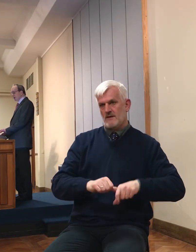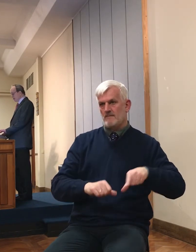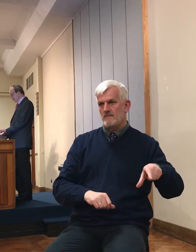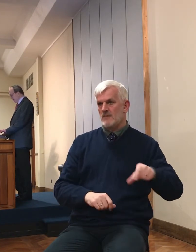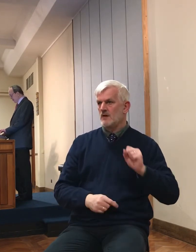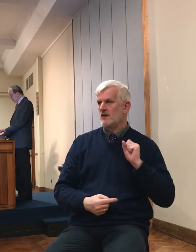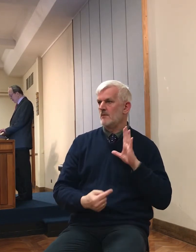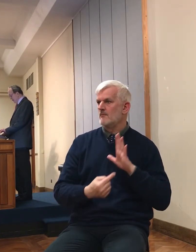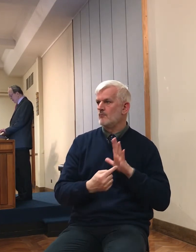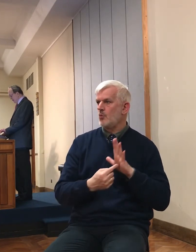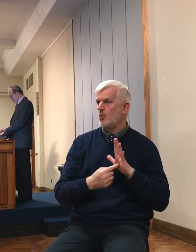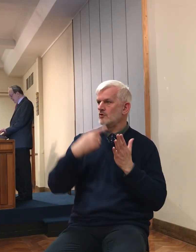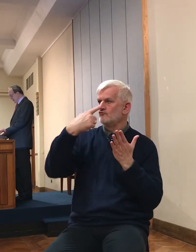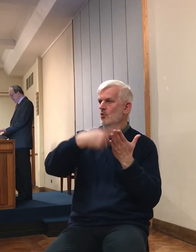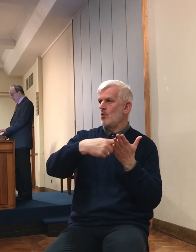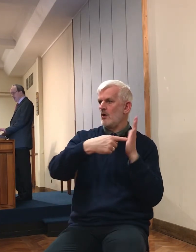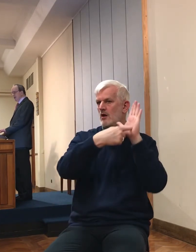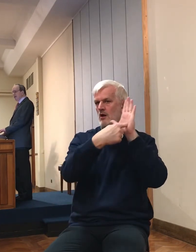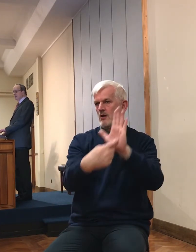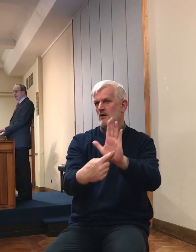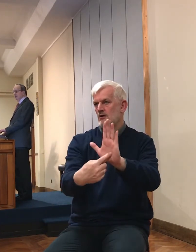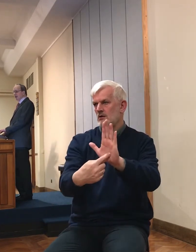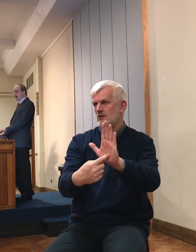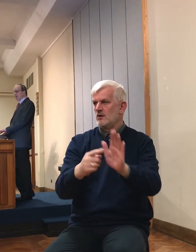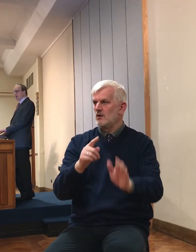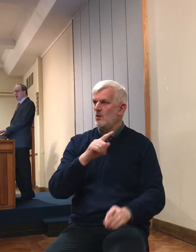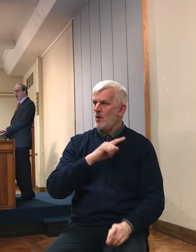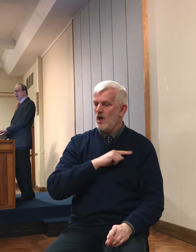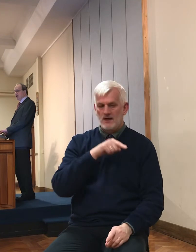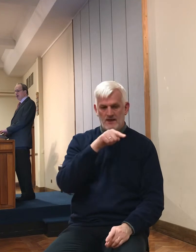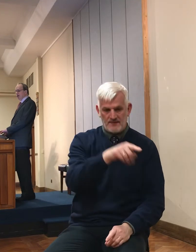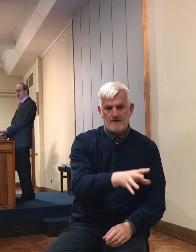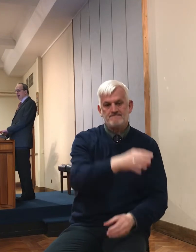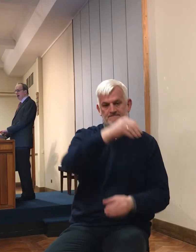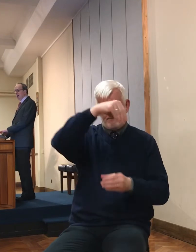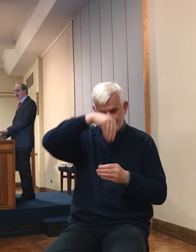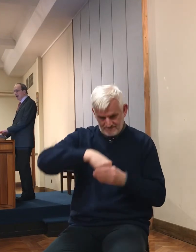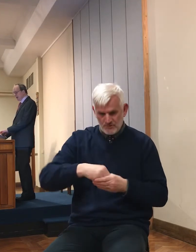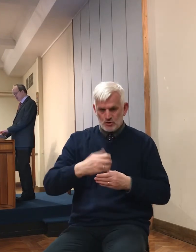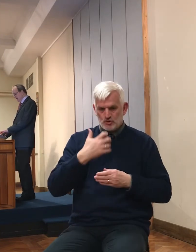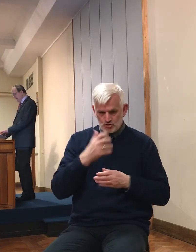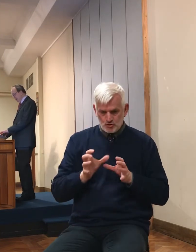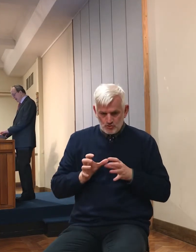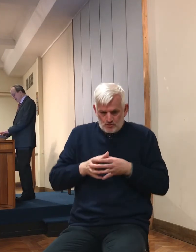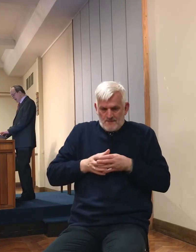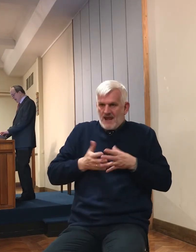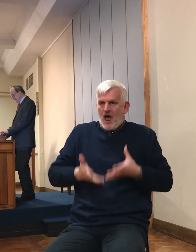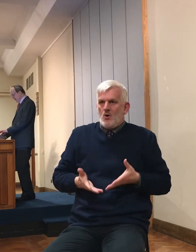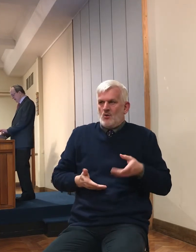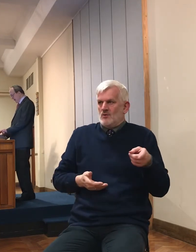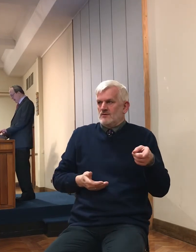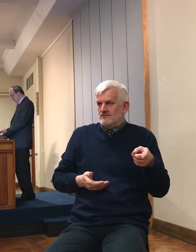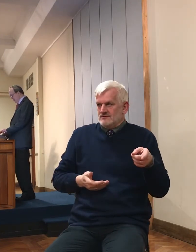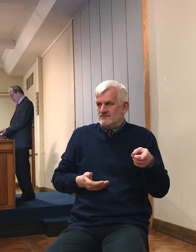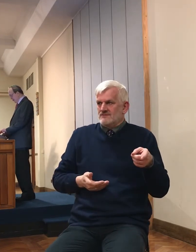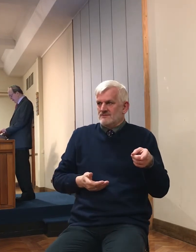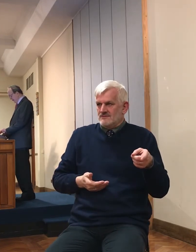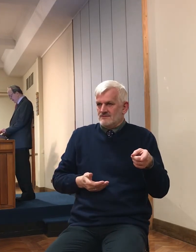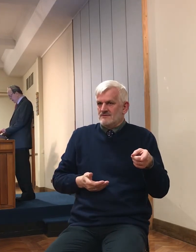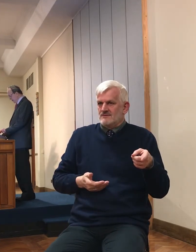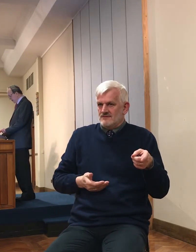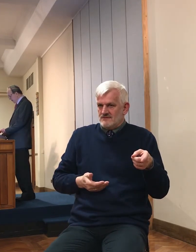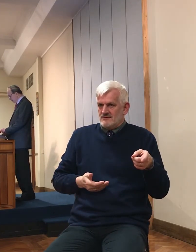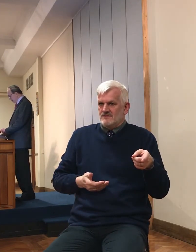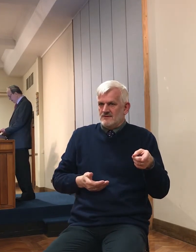important principle. They're within the camp of Israel now, God, Zion will